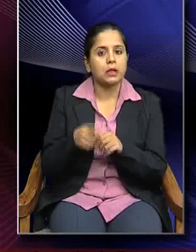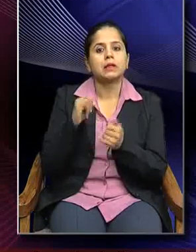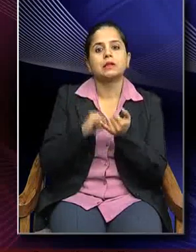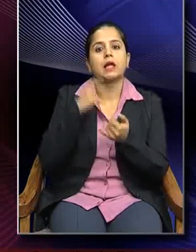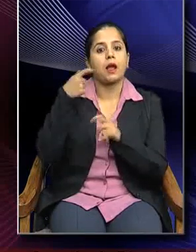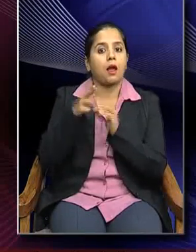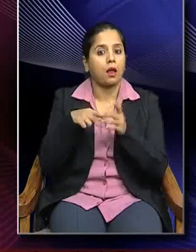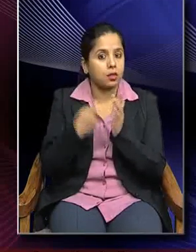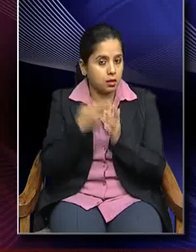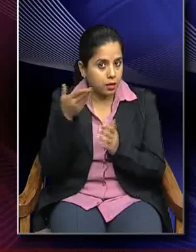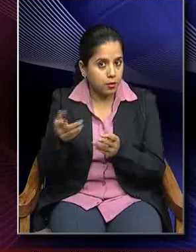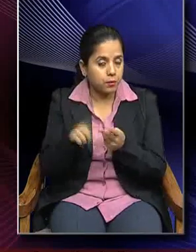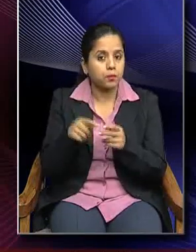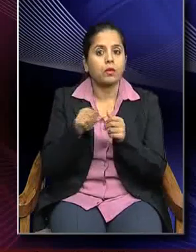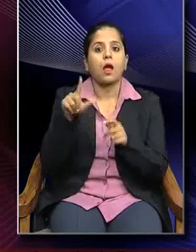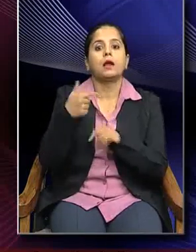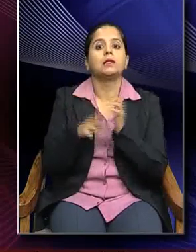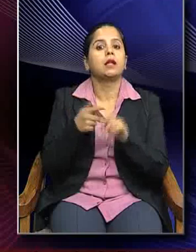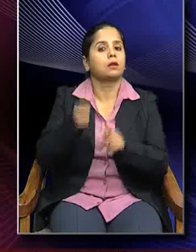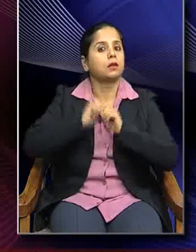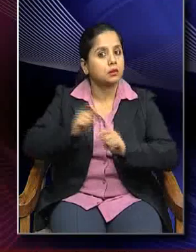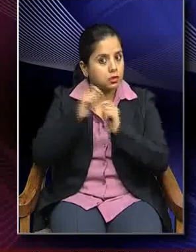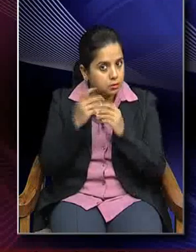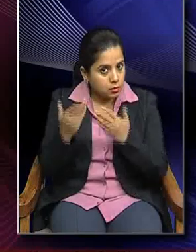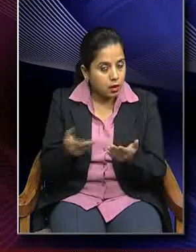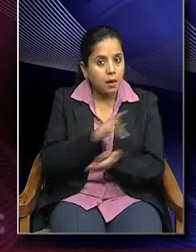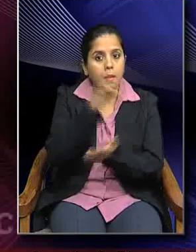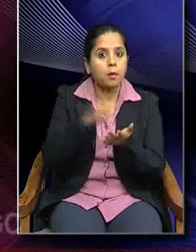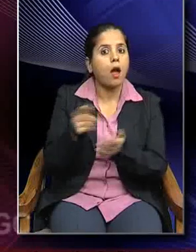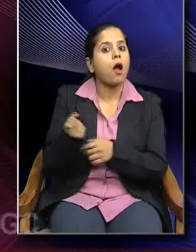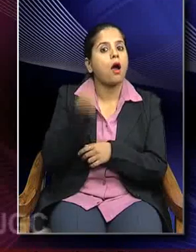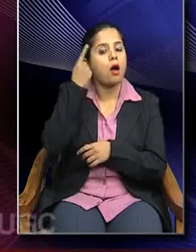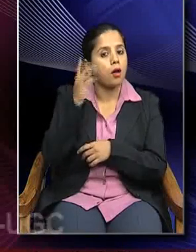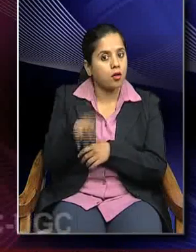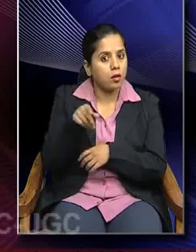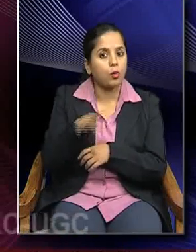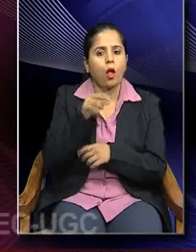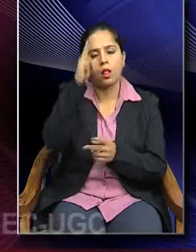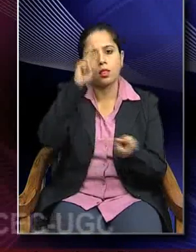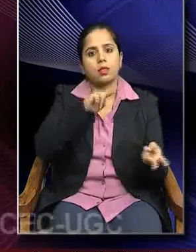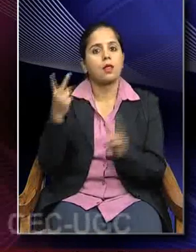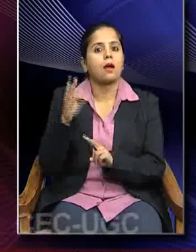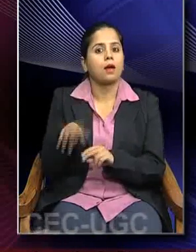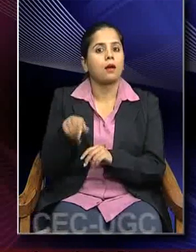Sikandar happened to be Alexander's horse and this place was understood or in fact misunderstood as the resting place of